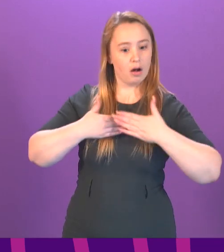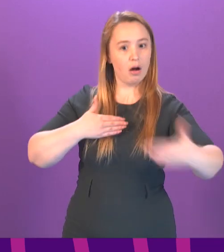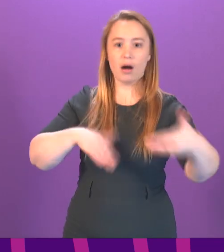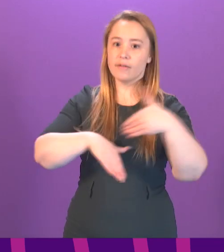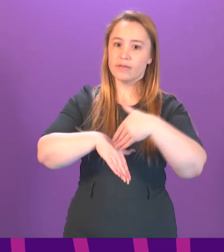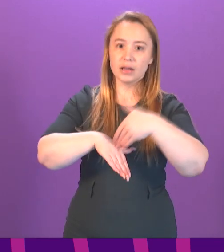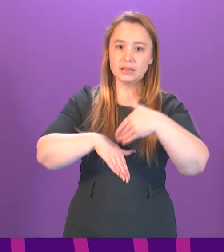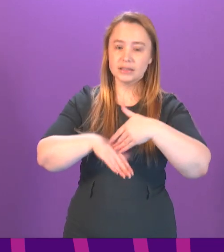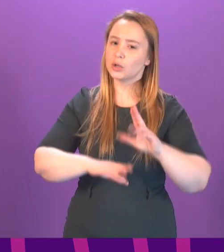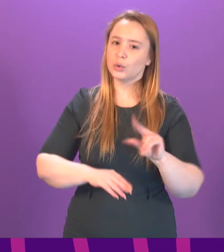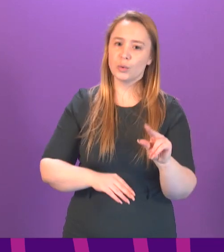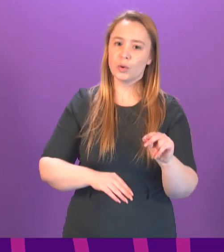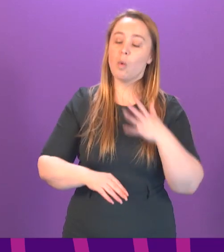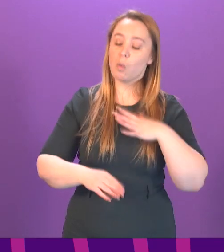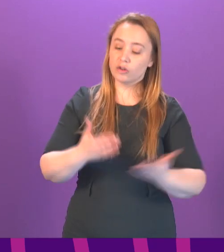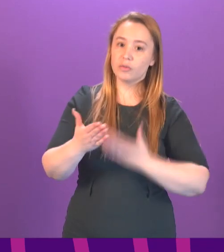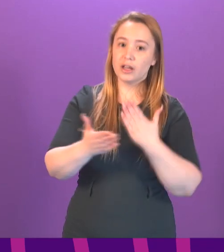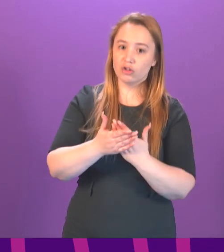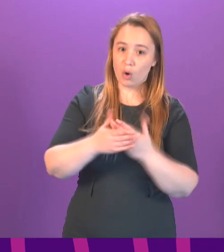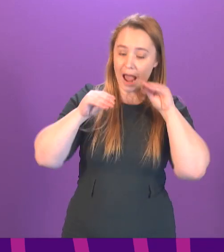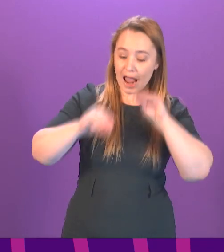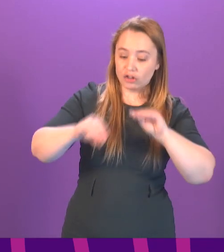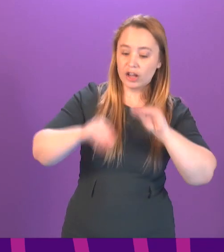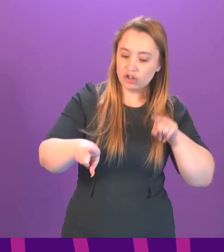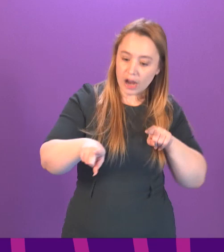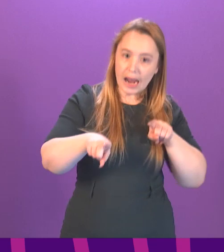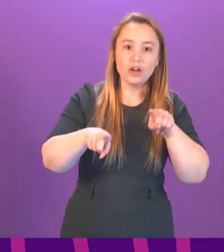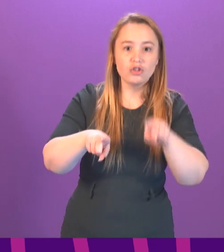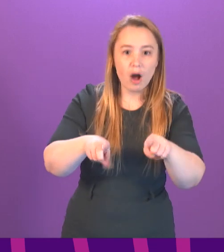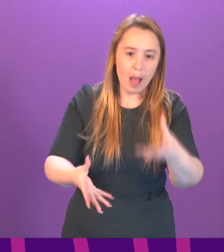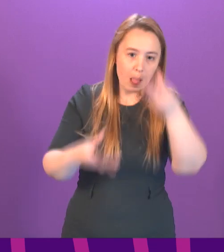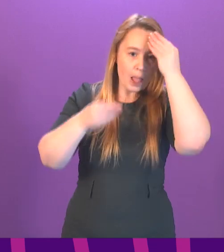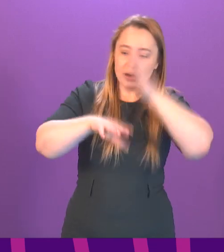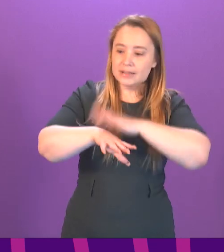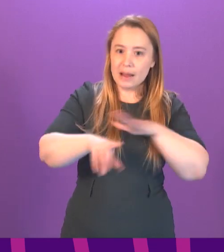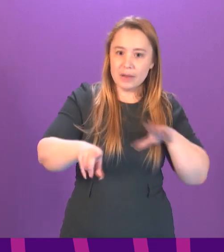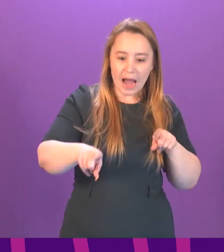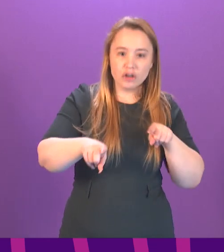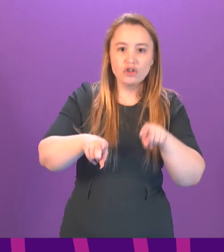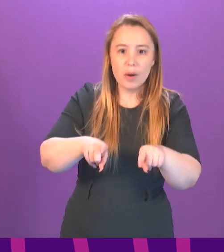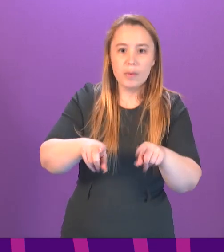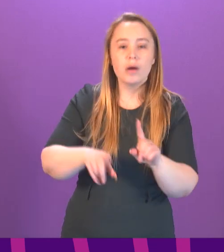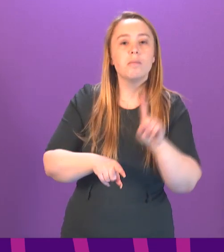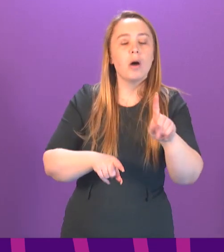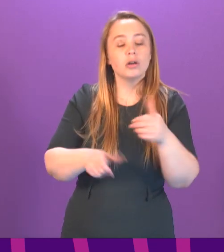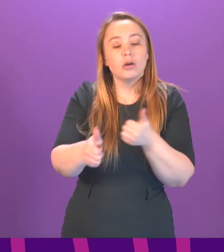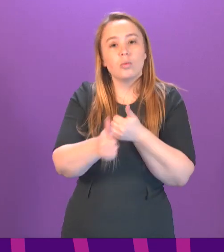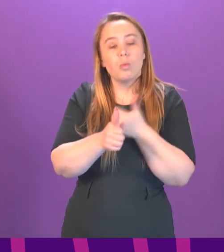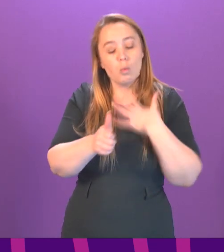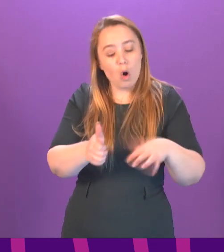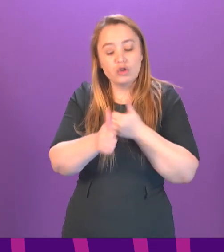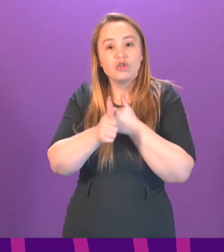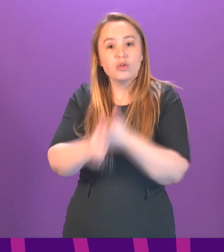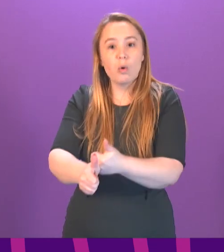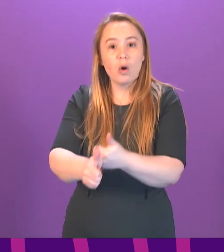yes, about making sure that we help them make up lost education and lost learning time, but also that we support them to deal with